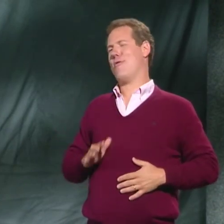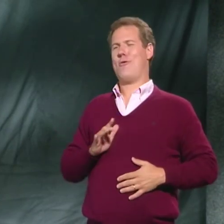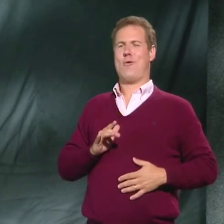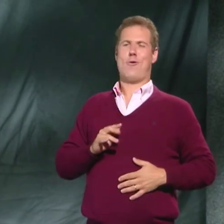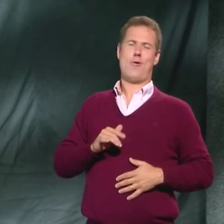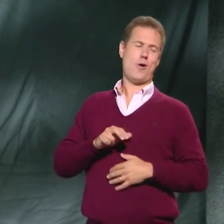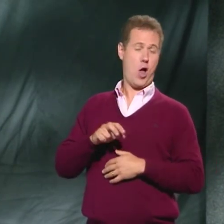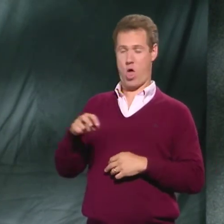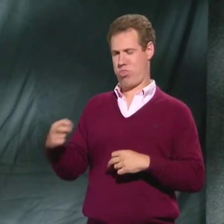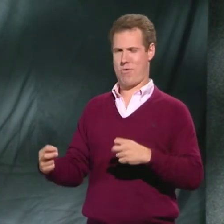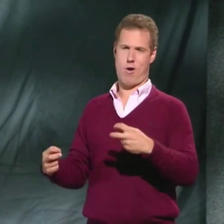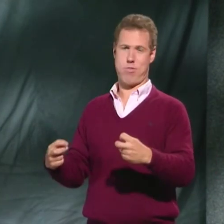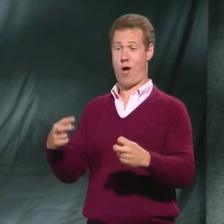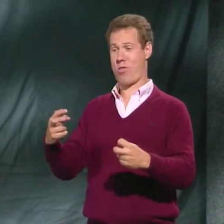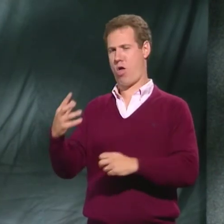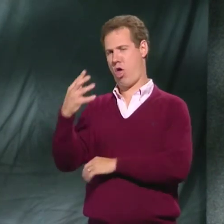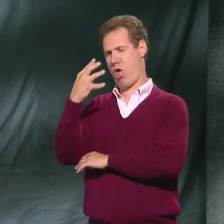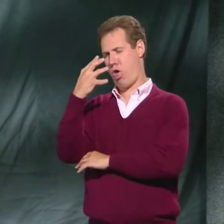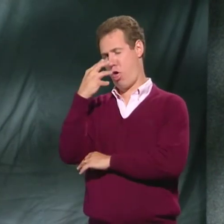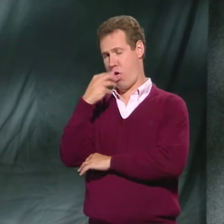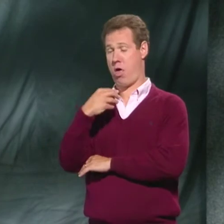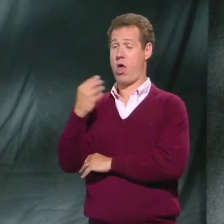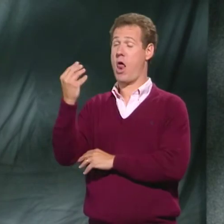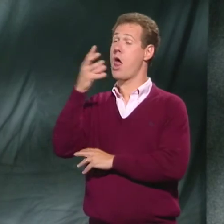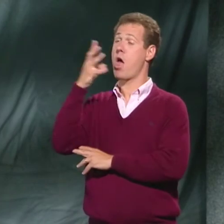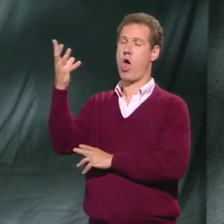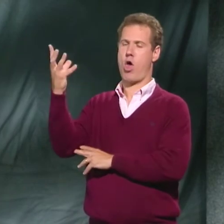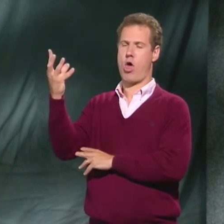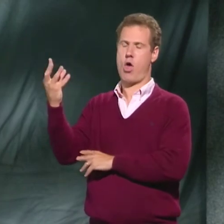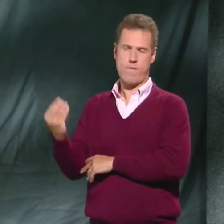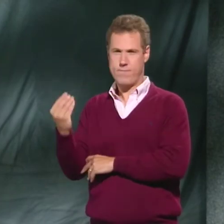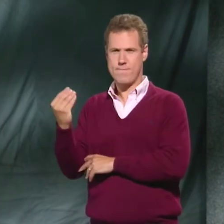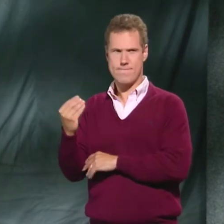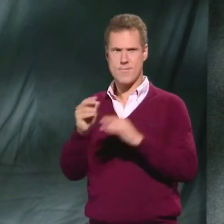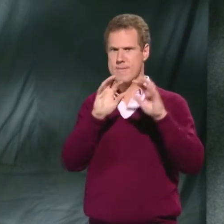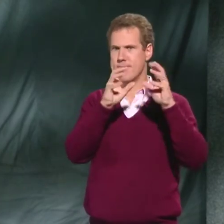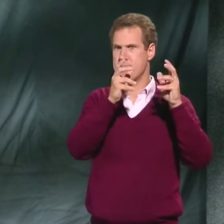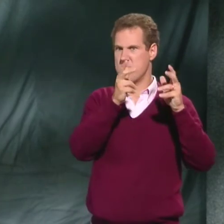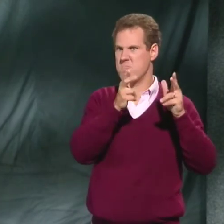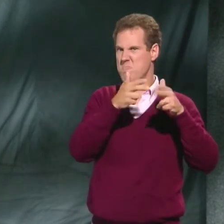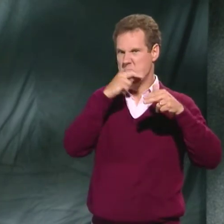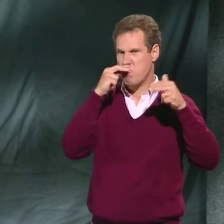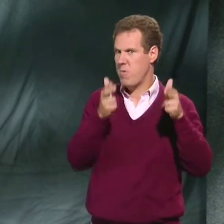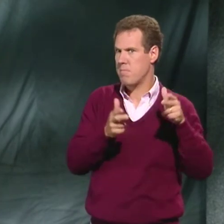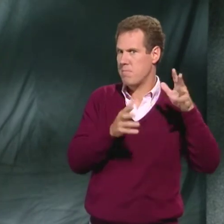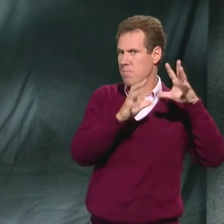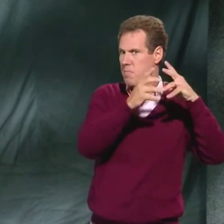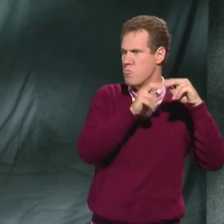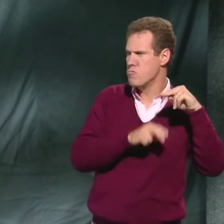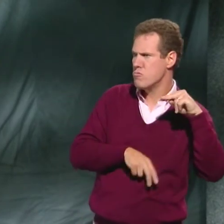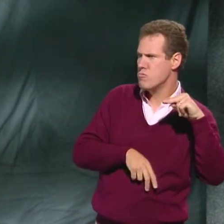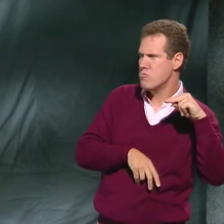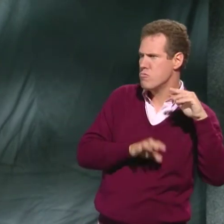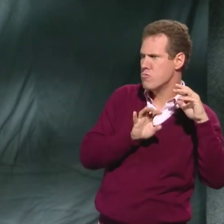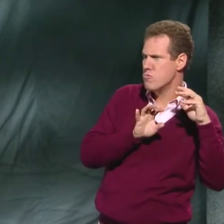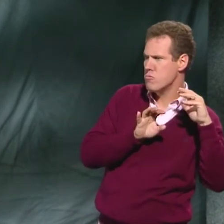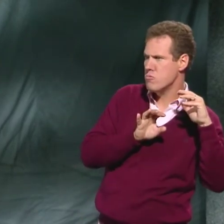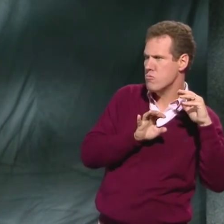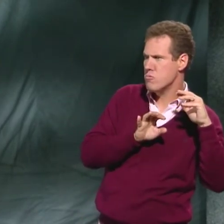until they fell asleep and turned off the light. The robbers stood outside looking at the house. "'Oh,